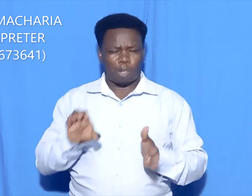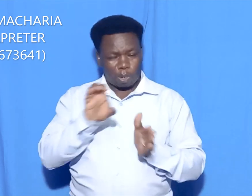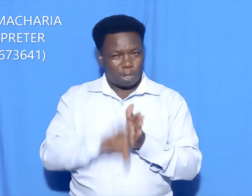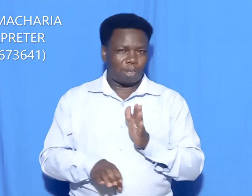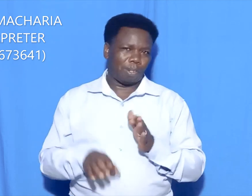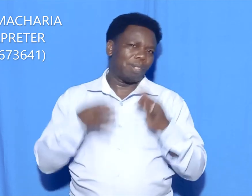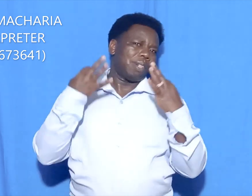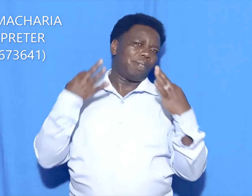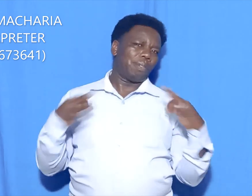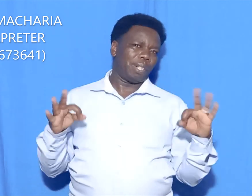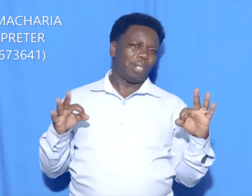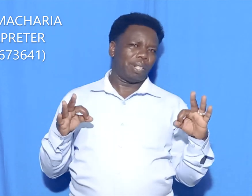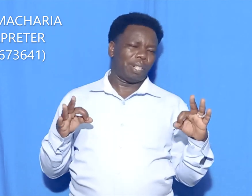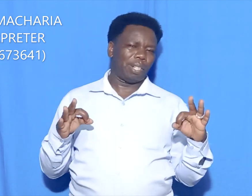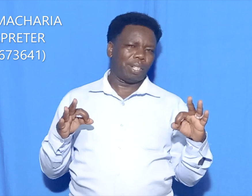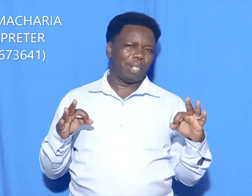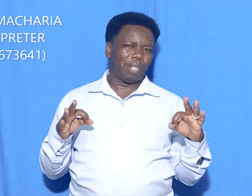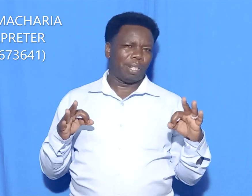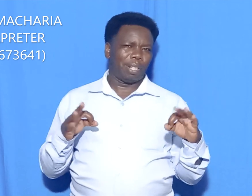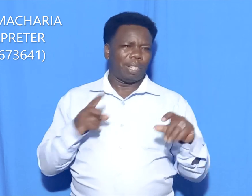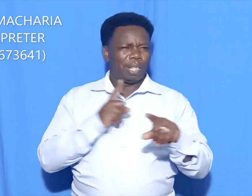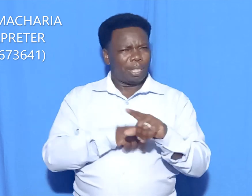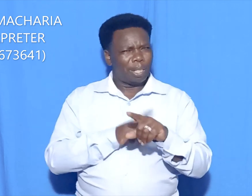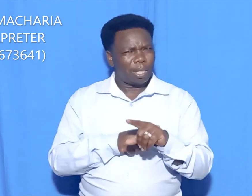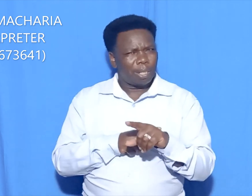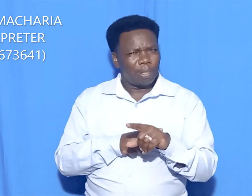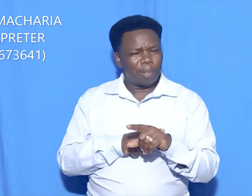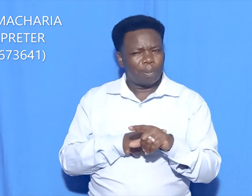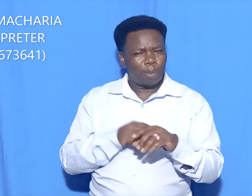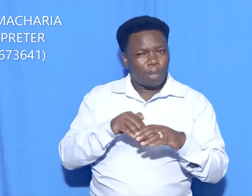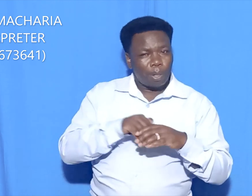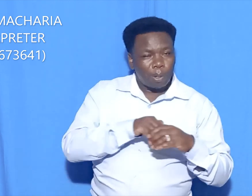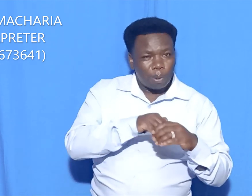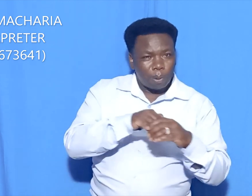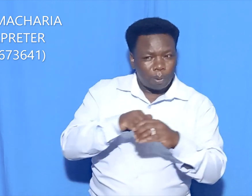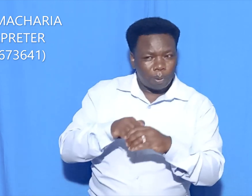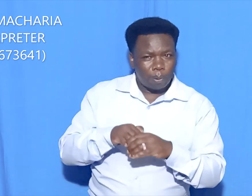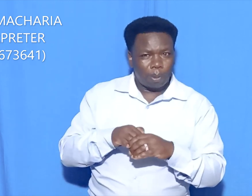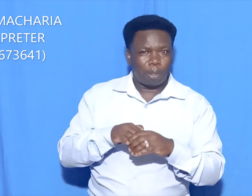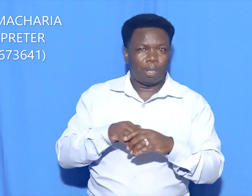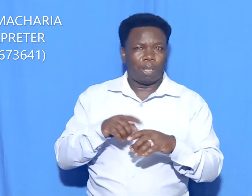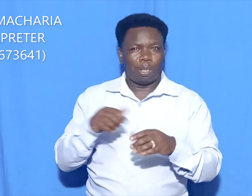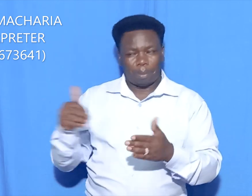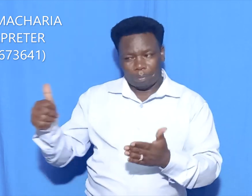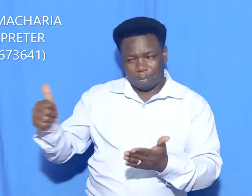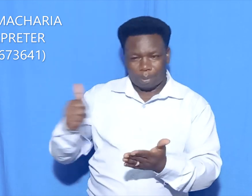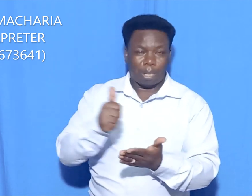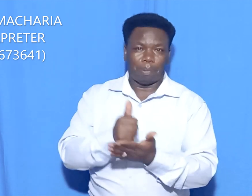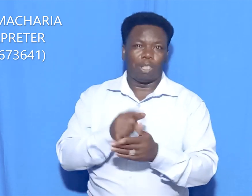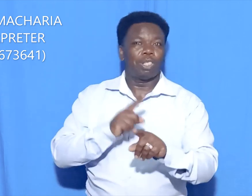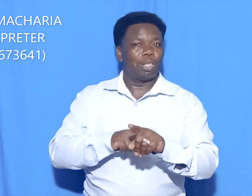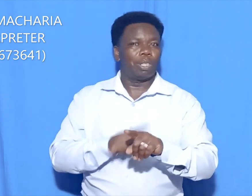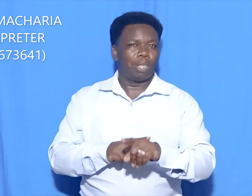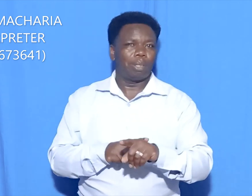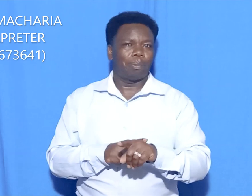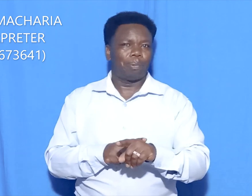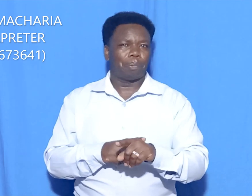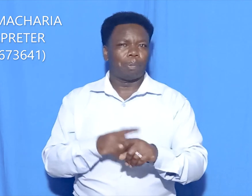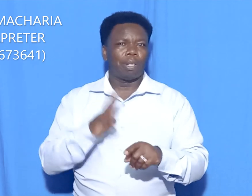The timeline is within the reporting period. The fourth section, Section